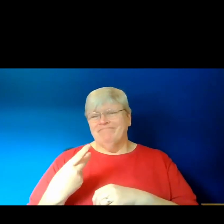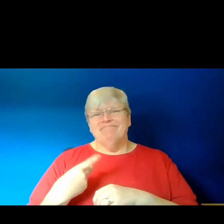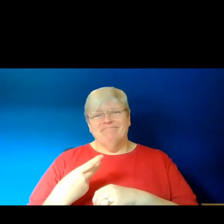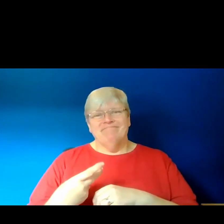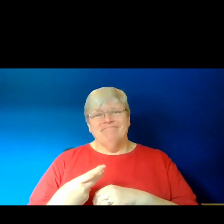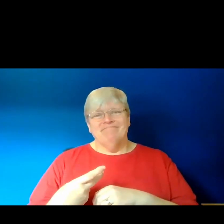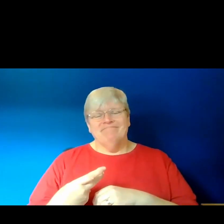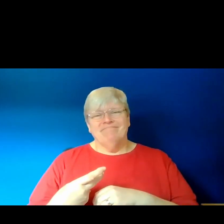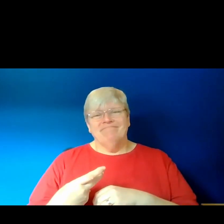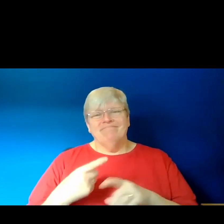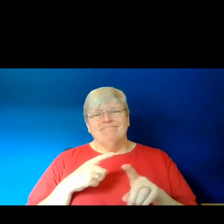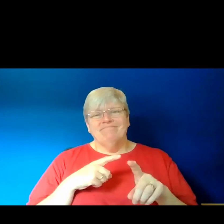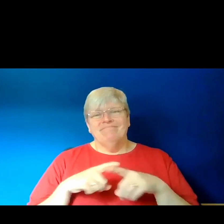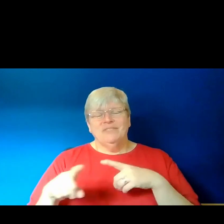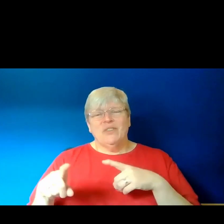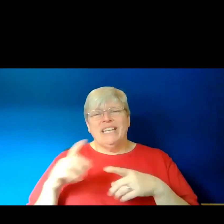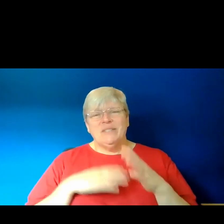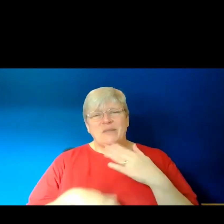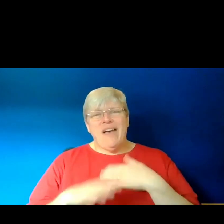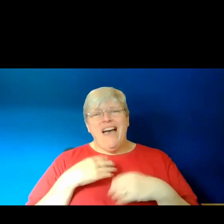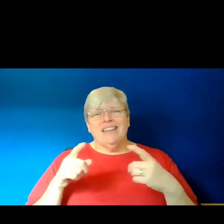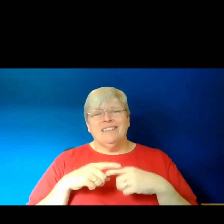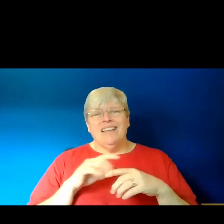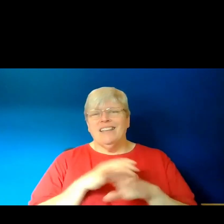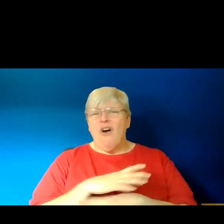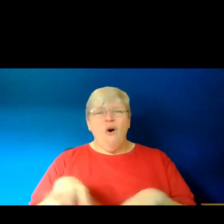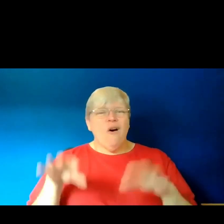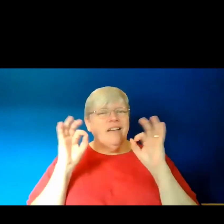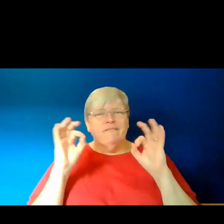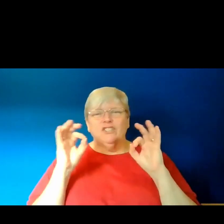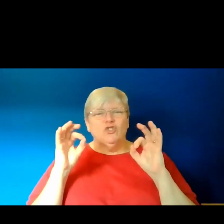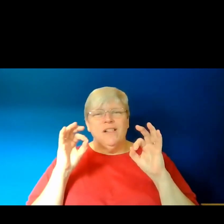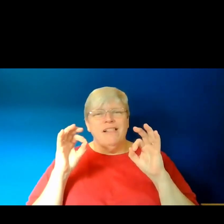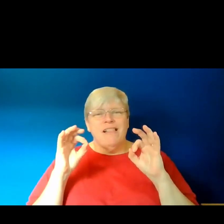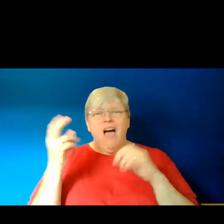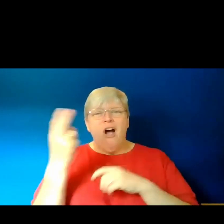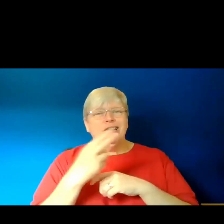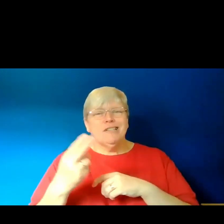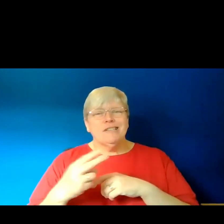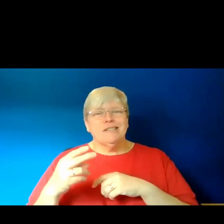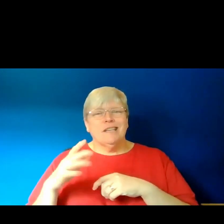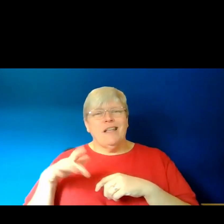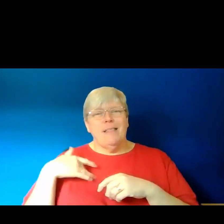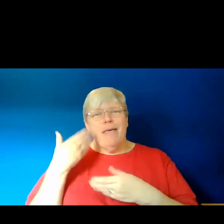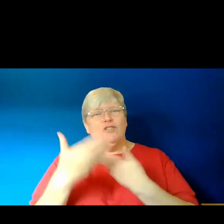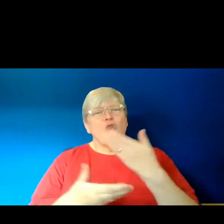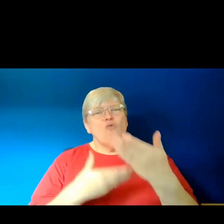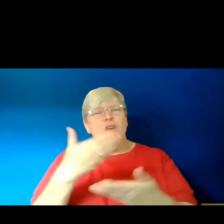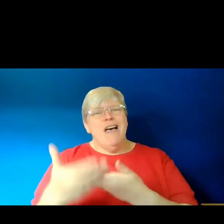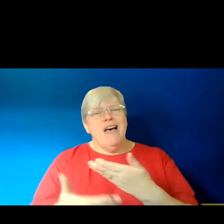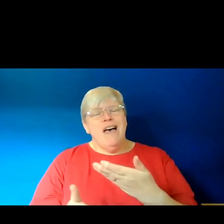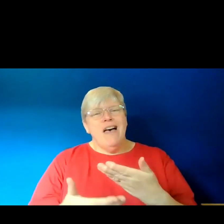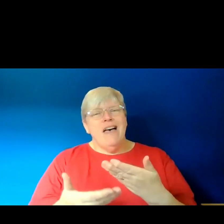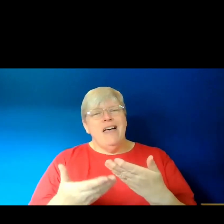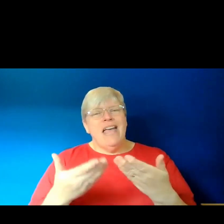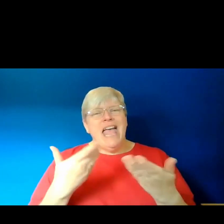And trying to act as a kind of unofficial artistic biographer. And that was why it ended up as a sort of